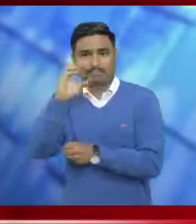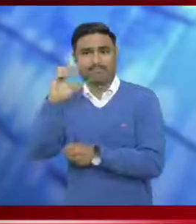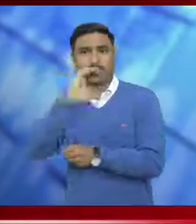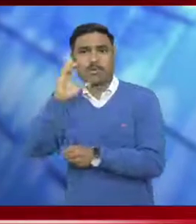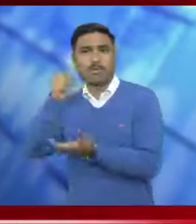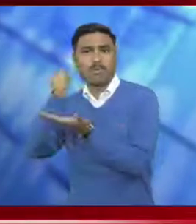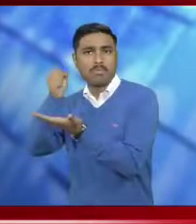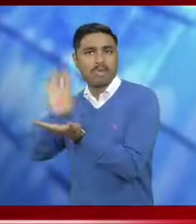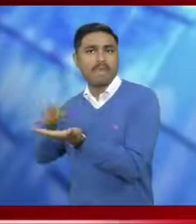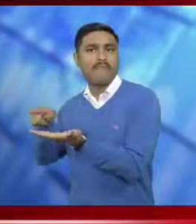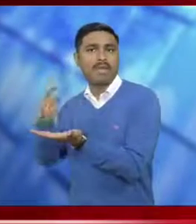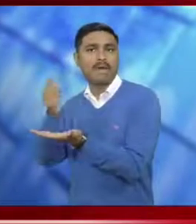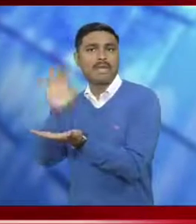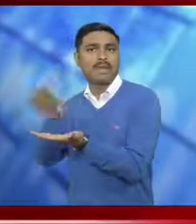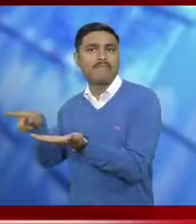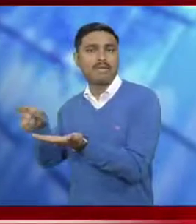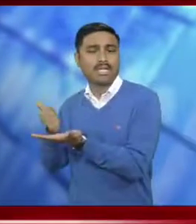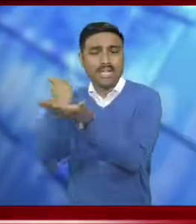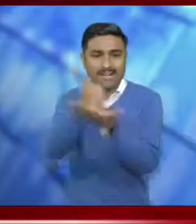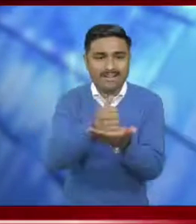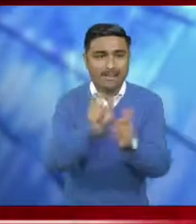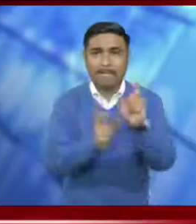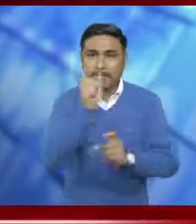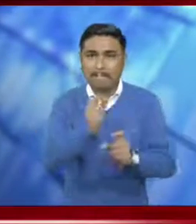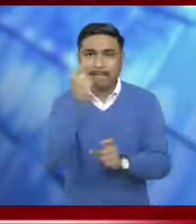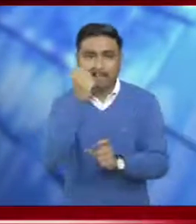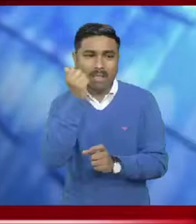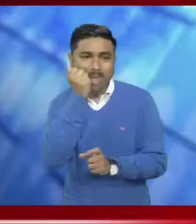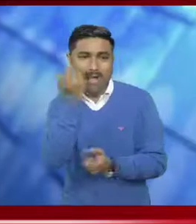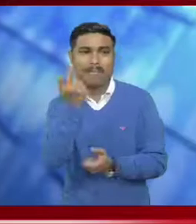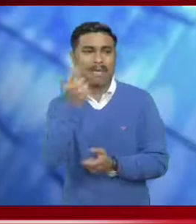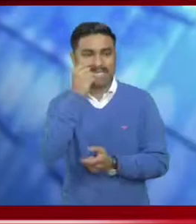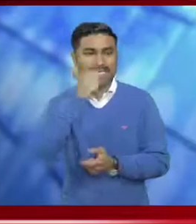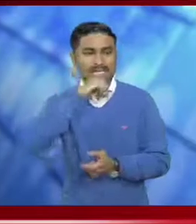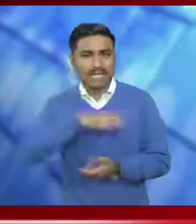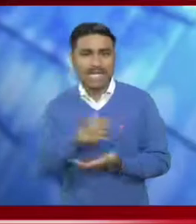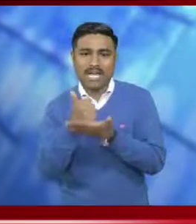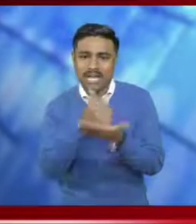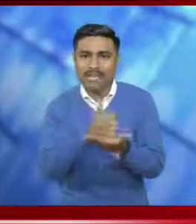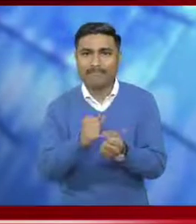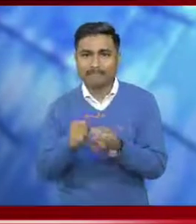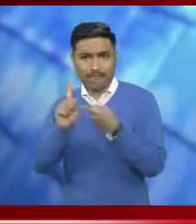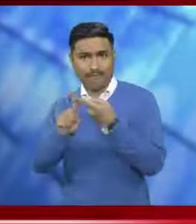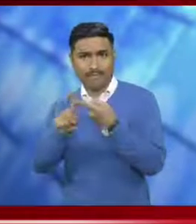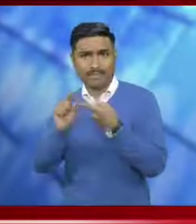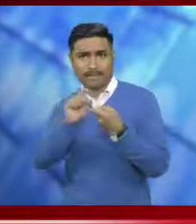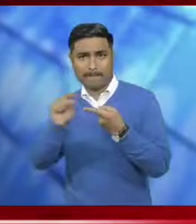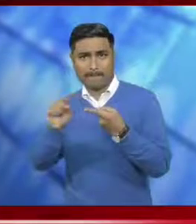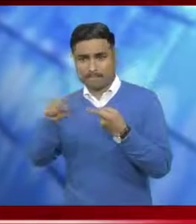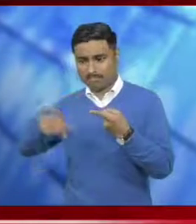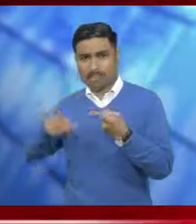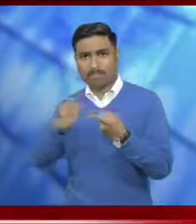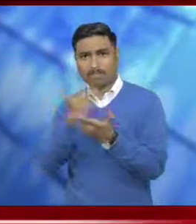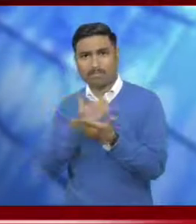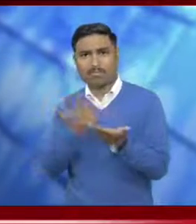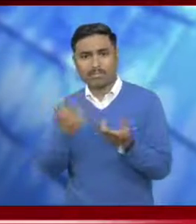Rs. 100 crores has been allocated for it in the budget. Ama's scheme has been launched to inculcate the habit of